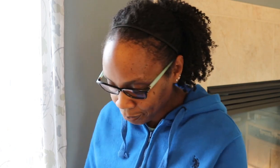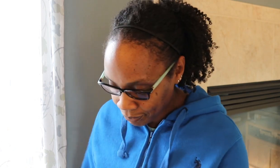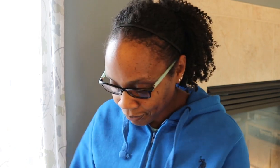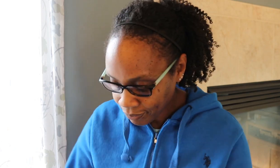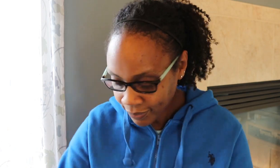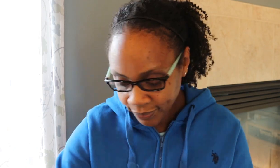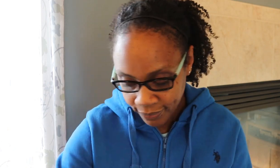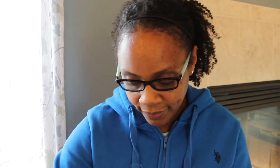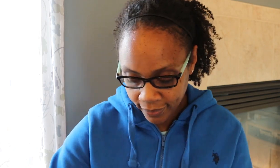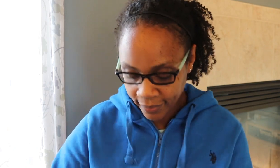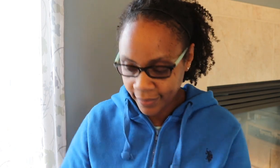you what I got.